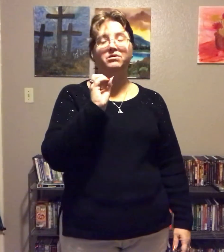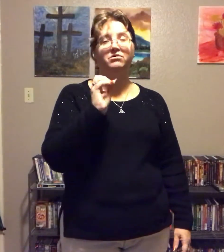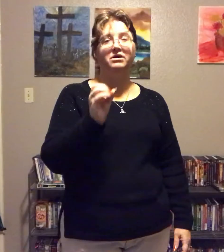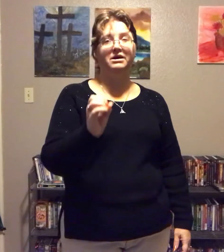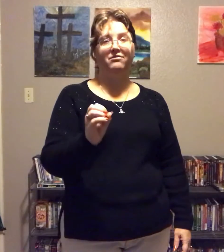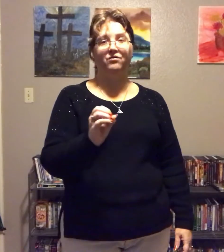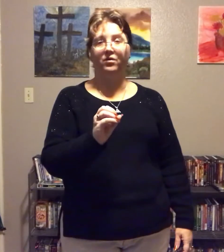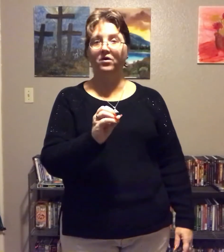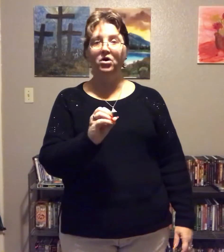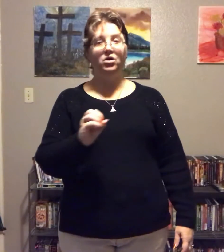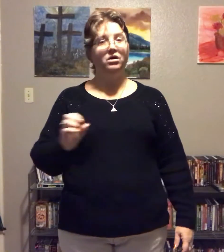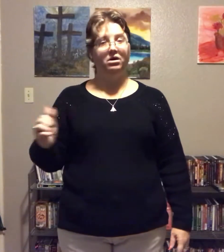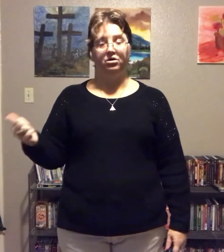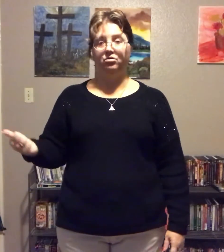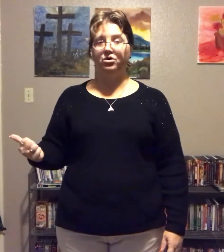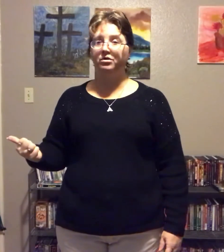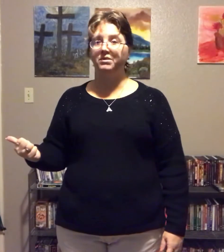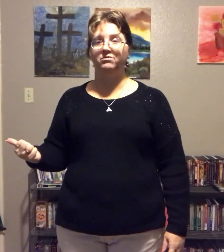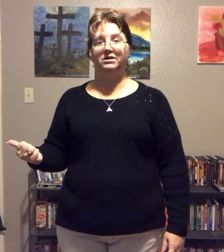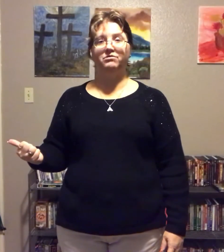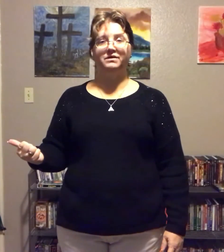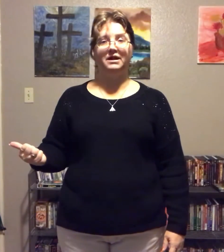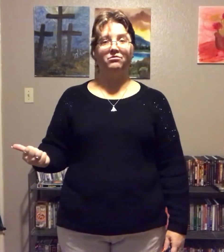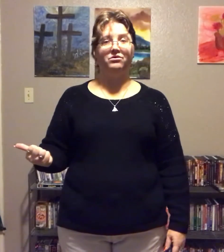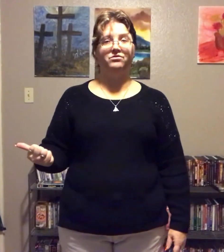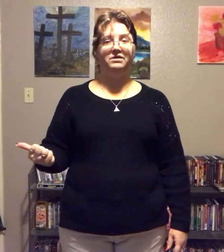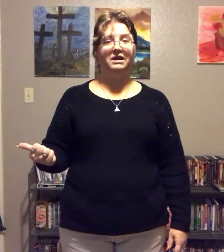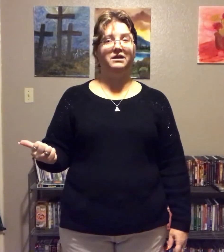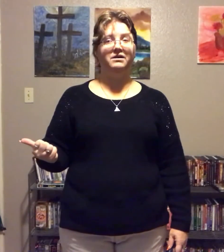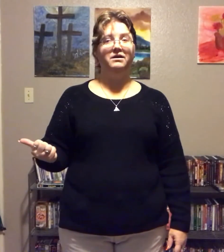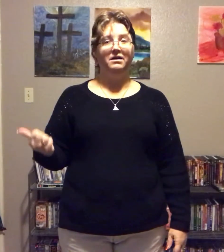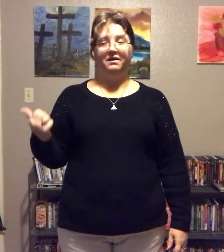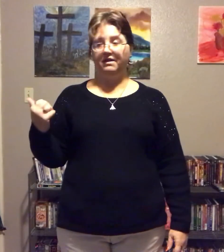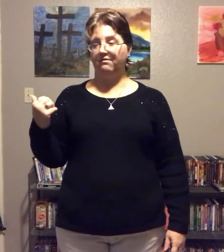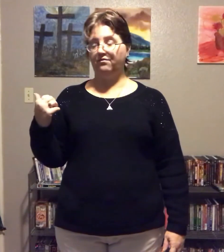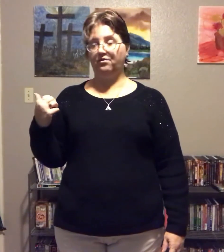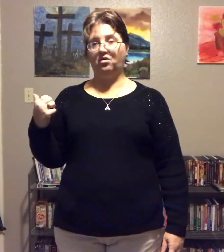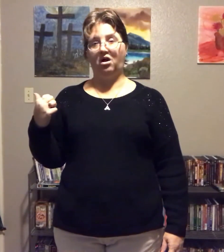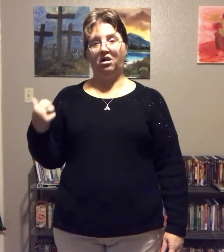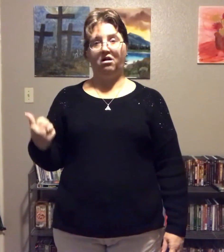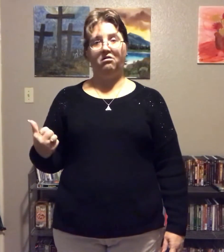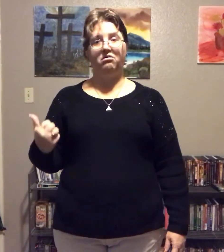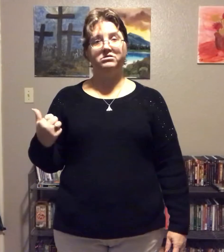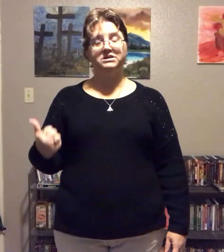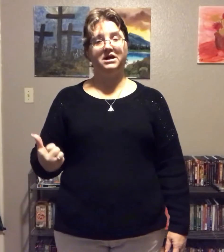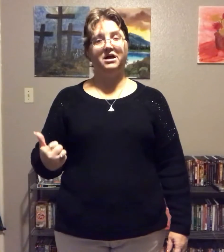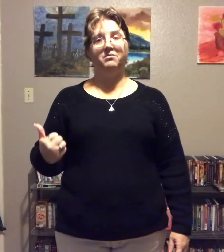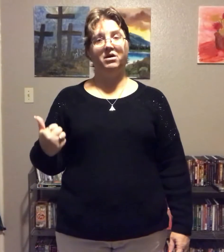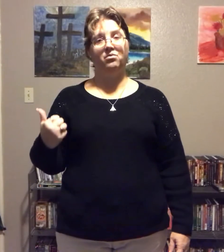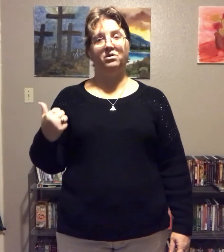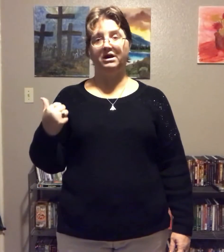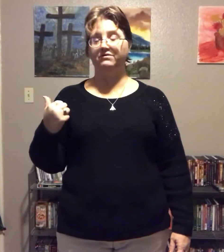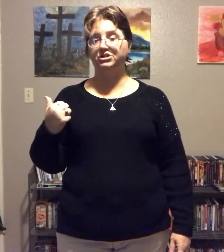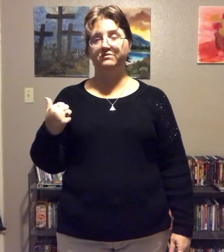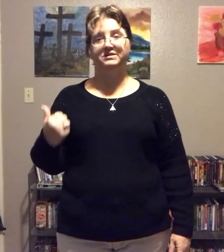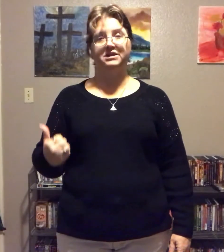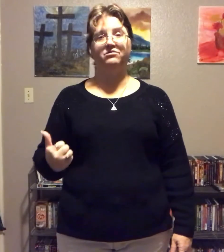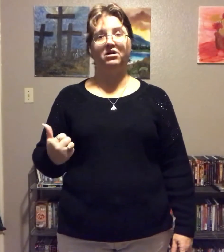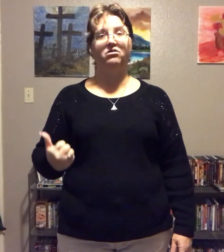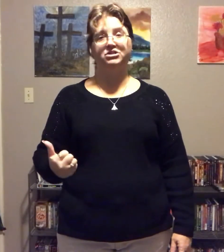be crying out for. You heard me read what that one said. And that for a long time, whenever she was hungry, all